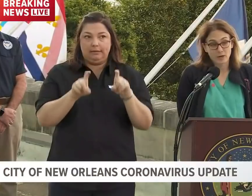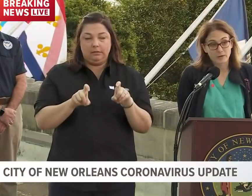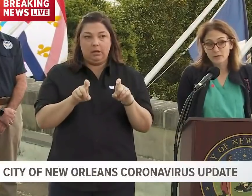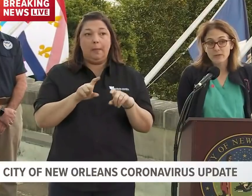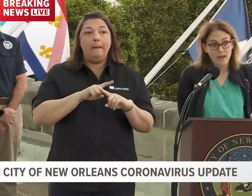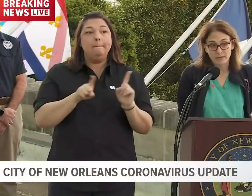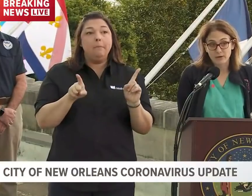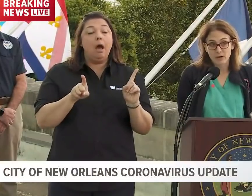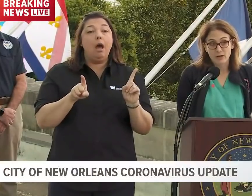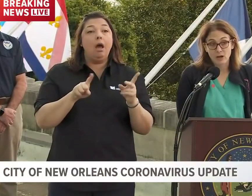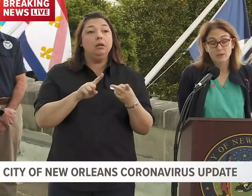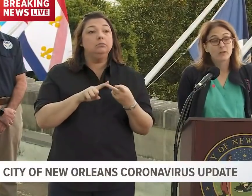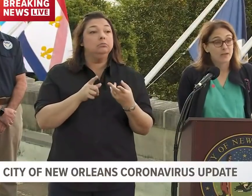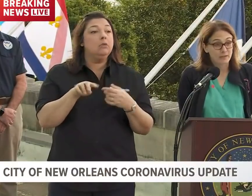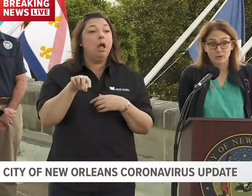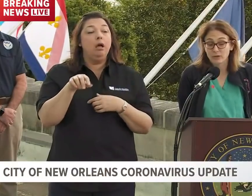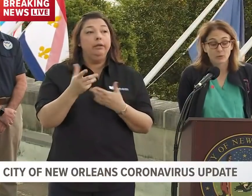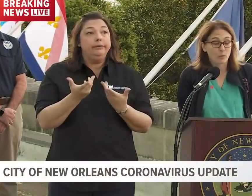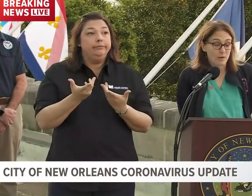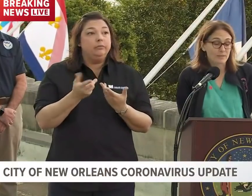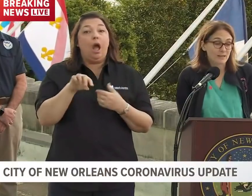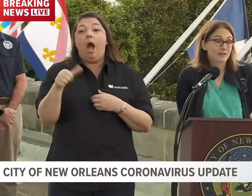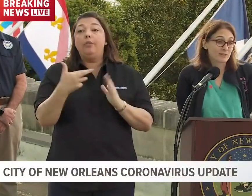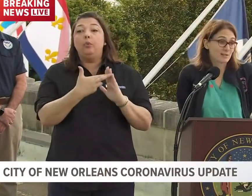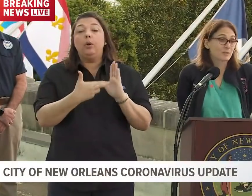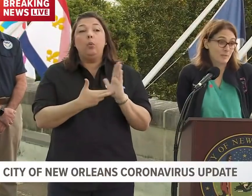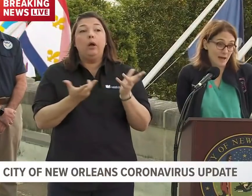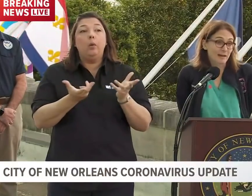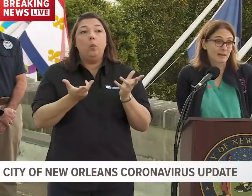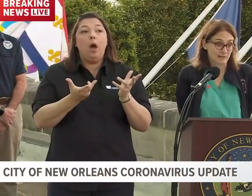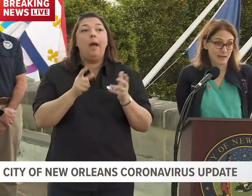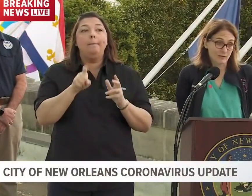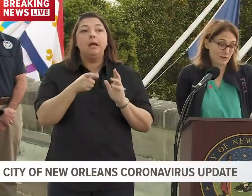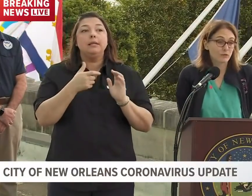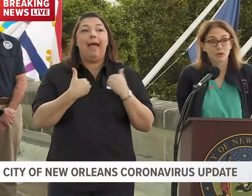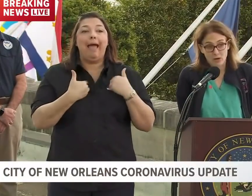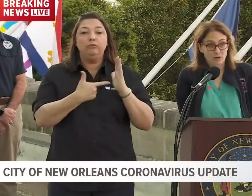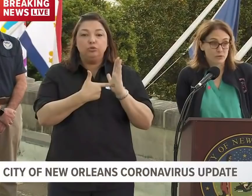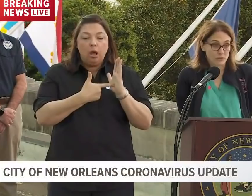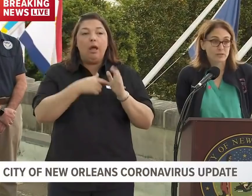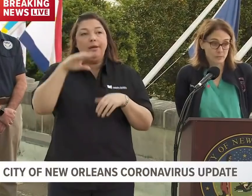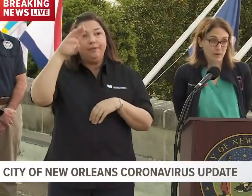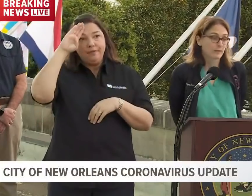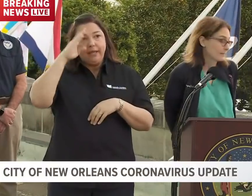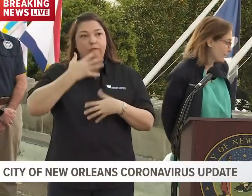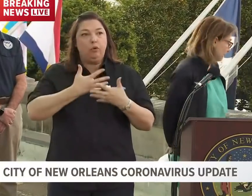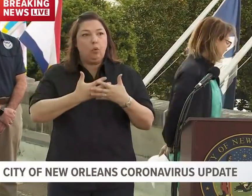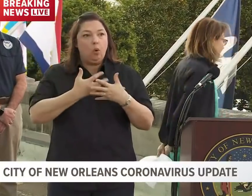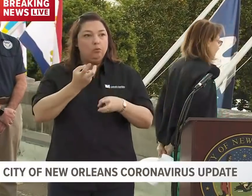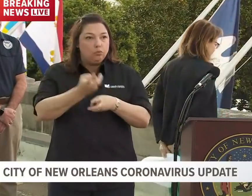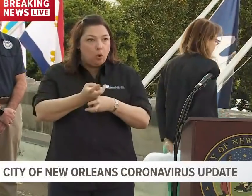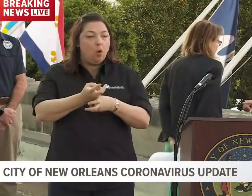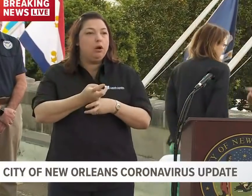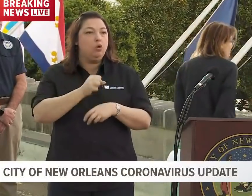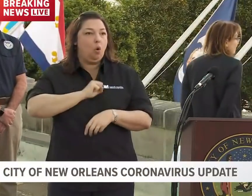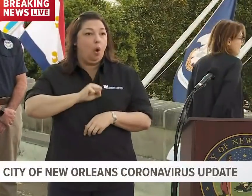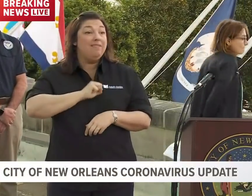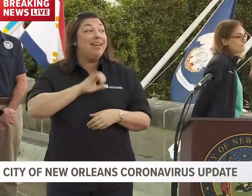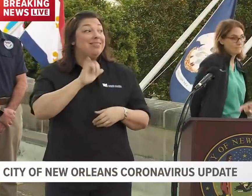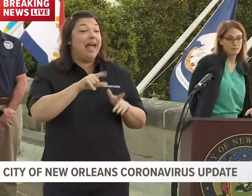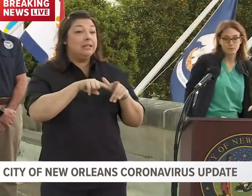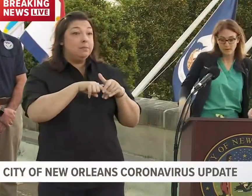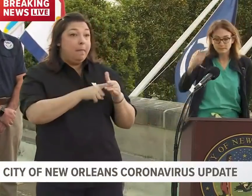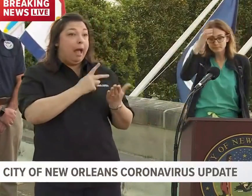But other than that, the only other requirement is that they're symptomatic. They have fever or cough, shortness of breath. And that's with the pilot